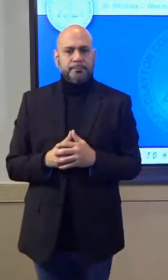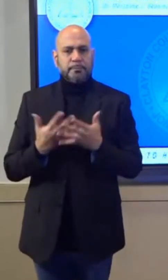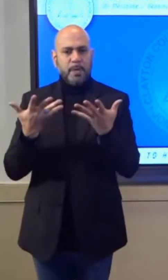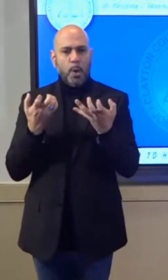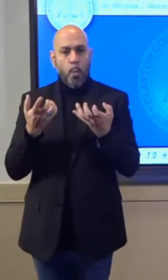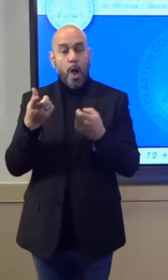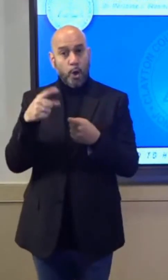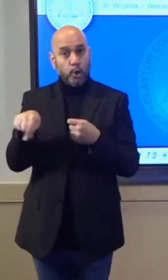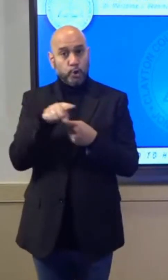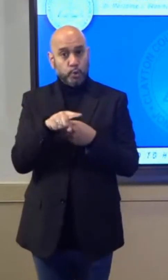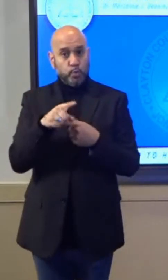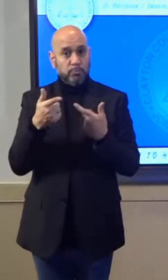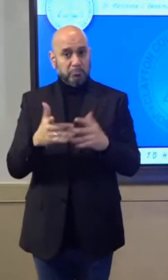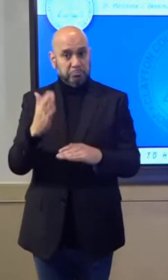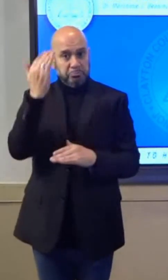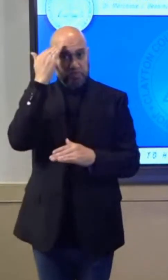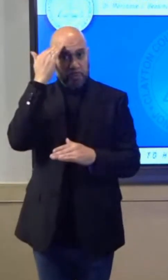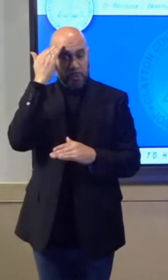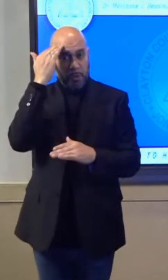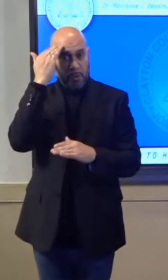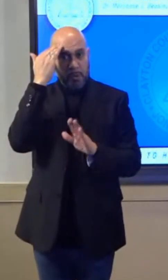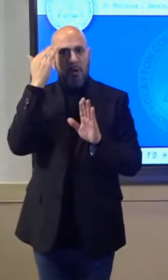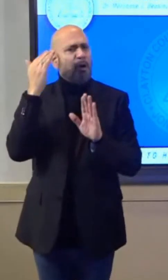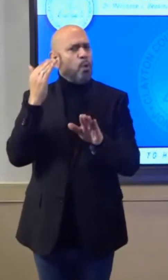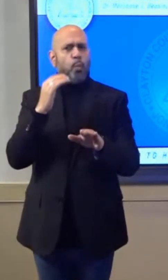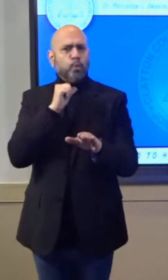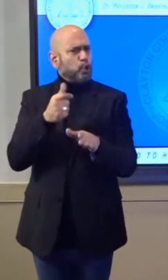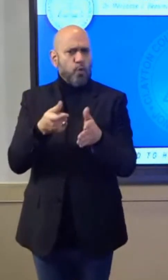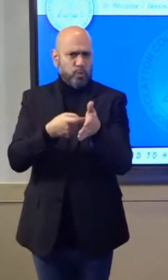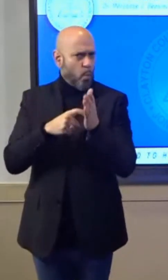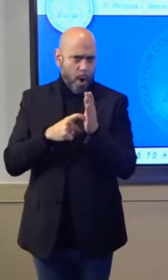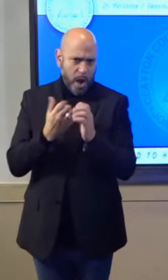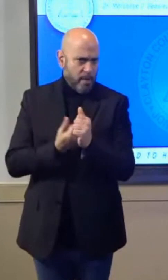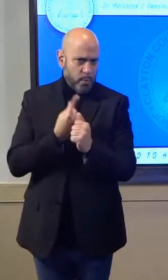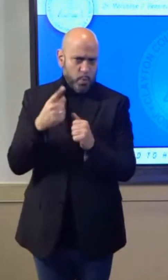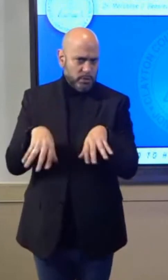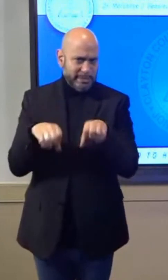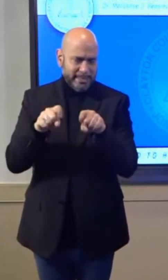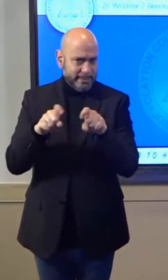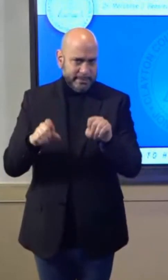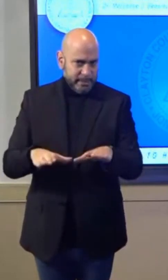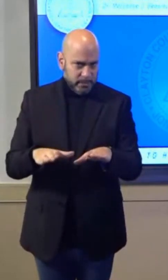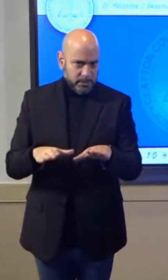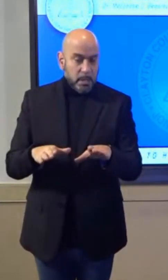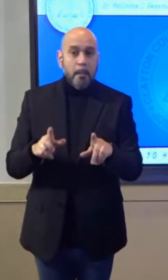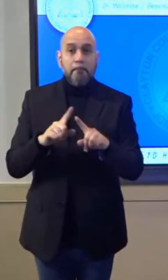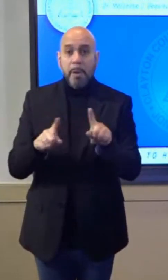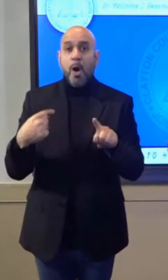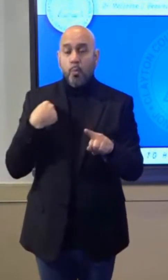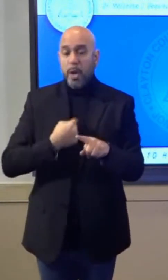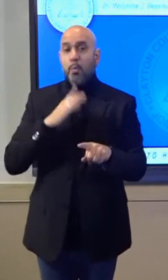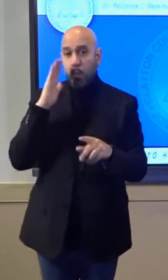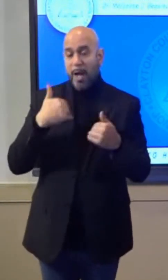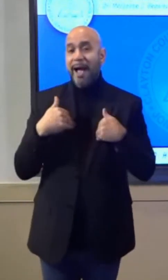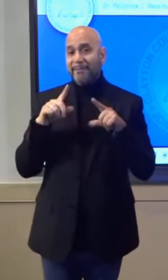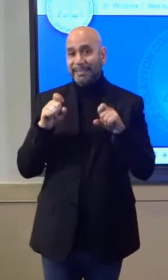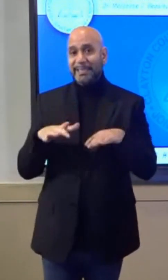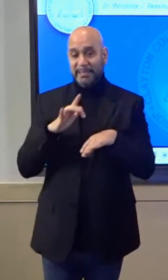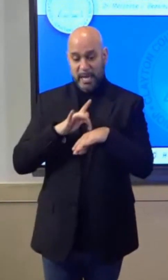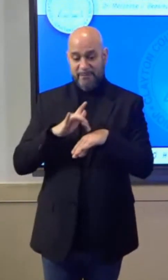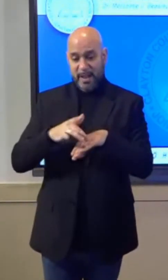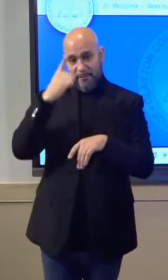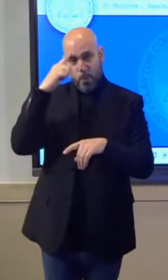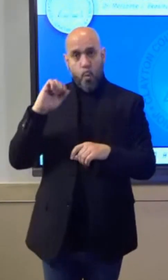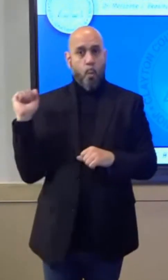all of you to know that while we do not require everyone to take the test, we will have testing available for all of